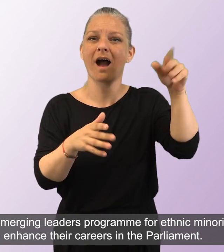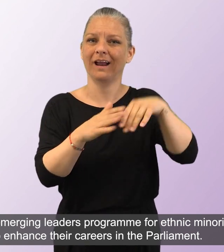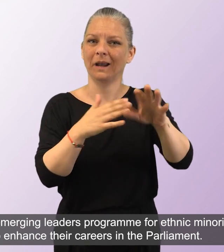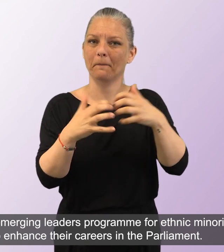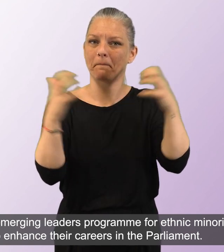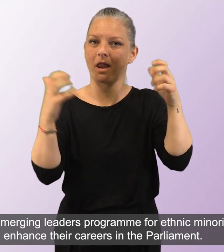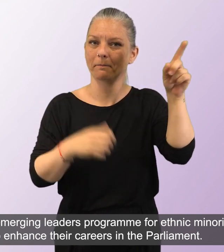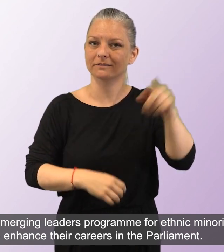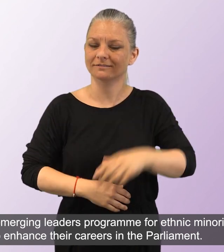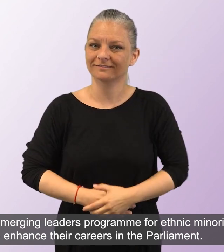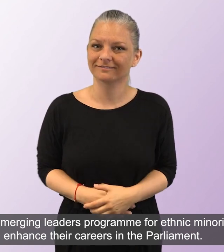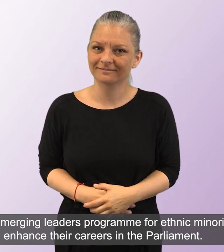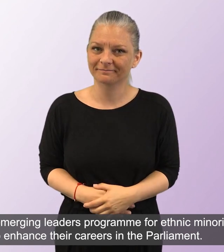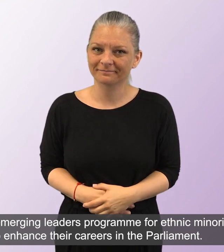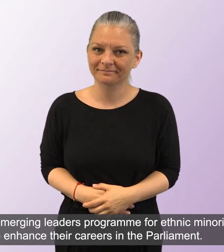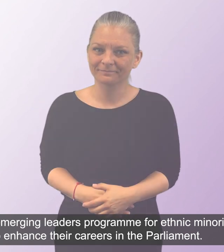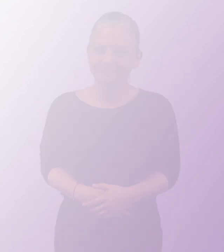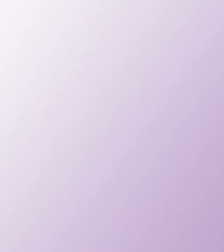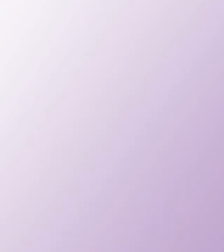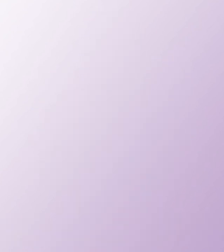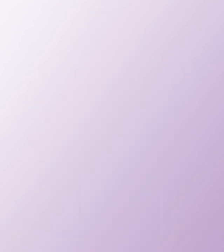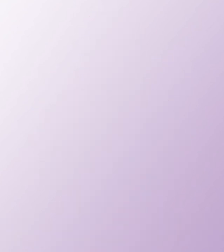Thank you. have a favourite support? think you think about You're right, do think? about you function your support? Yeah. You're right. Take care may sorry. care of yourself. I'm